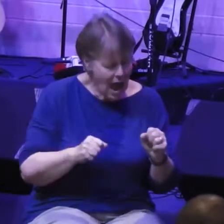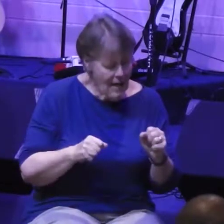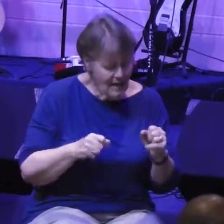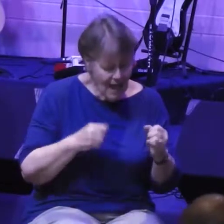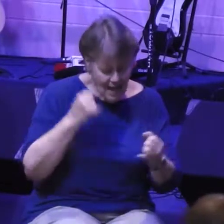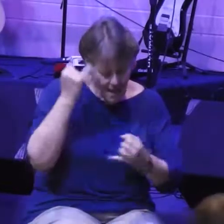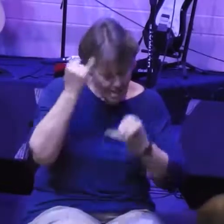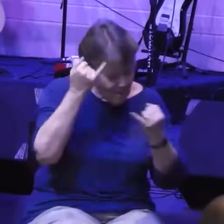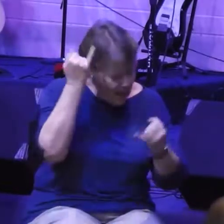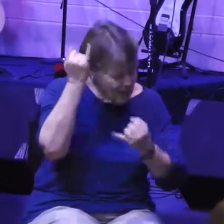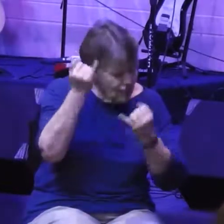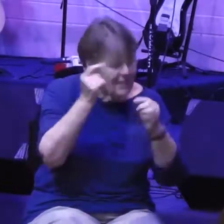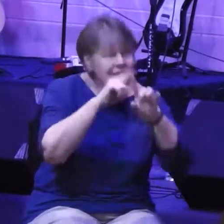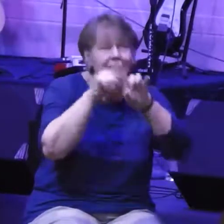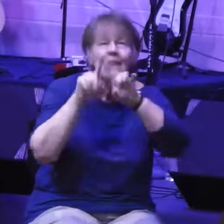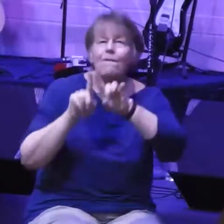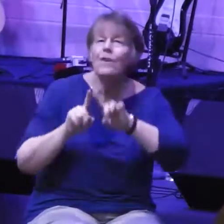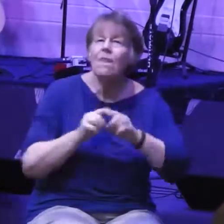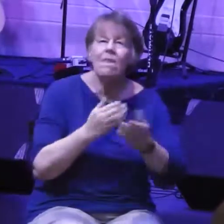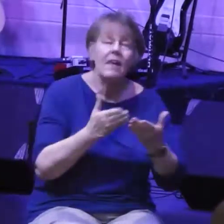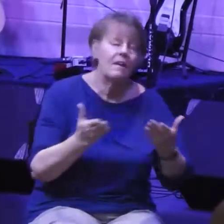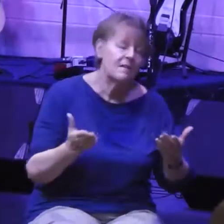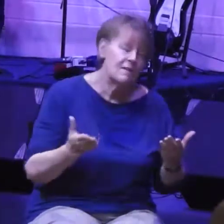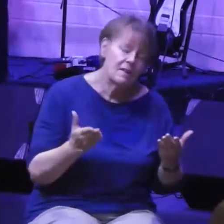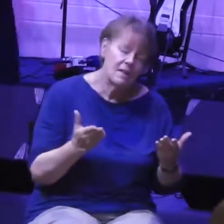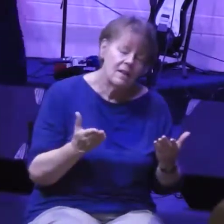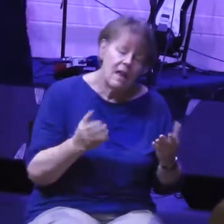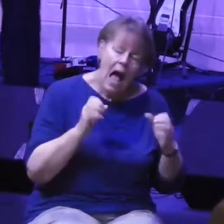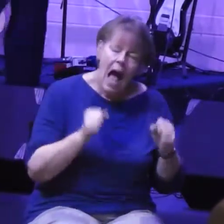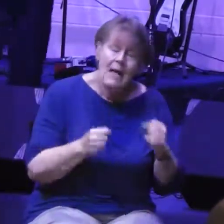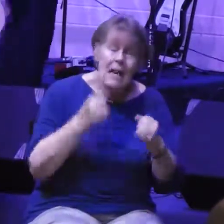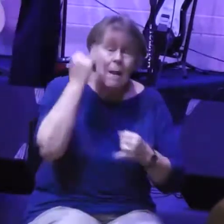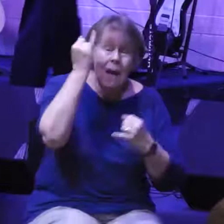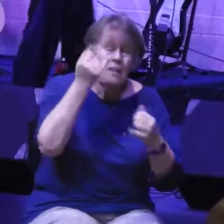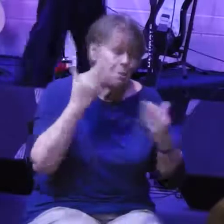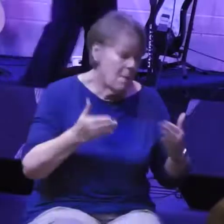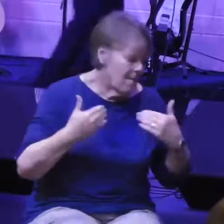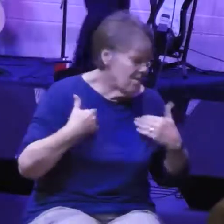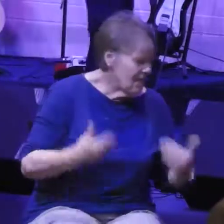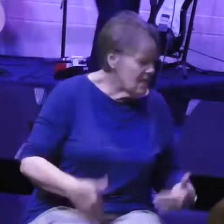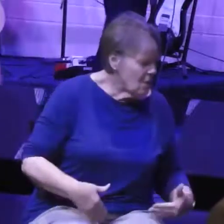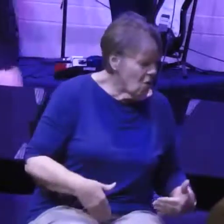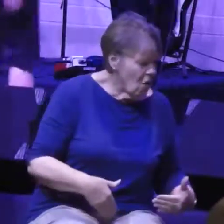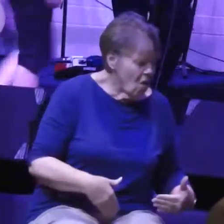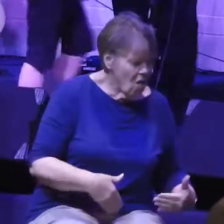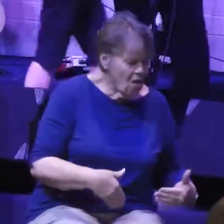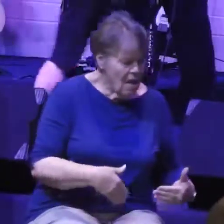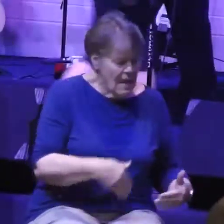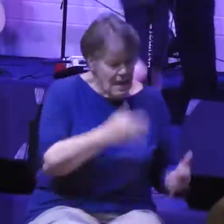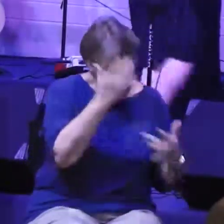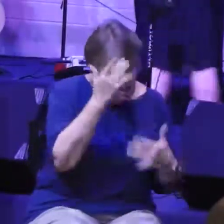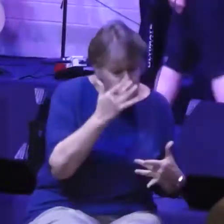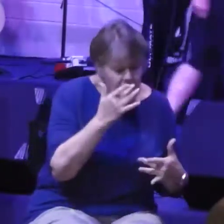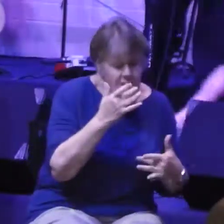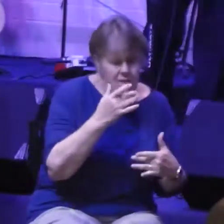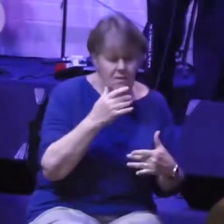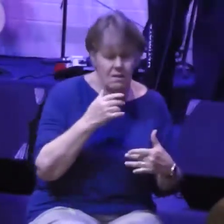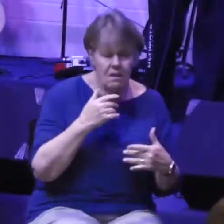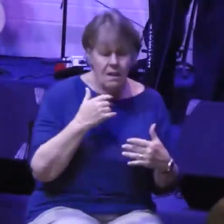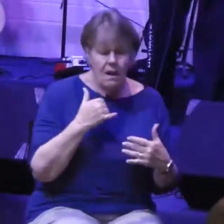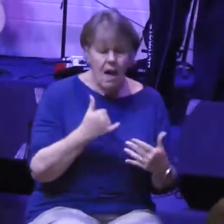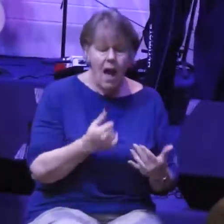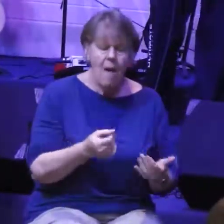a lot of different things. I can imagine that there might be physical health or illness that feels like it's standing in the way.